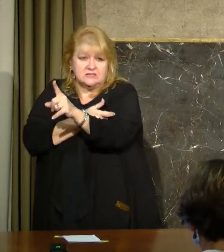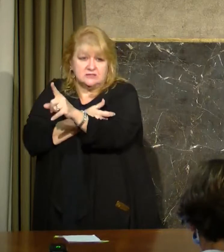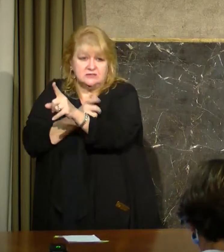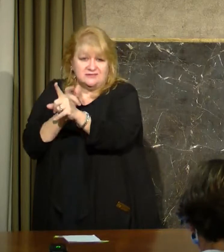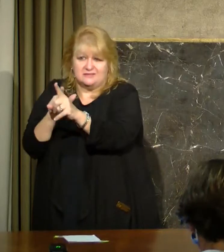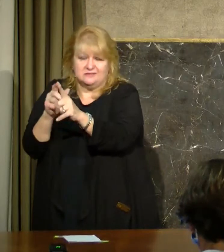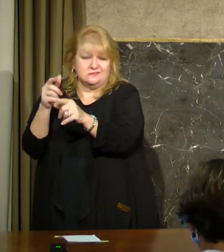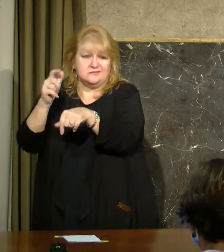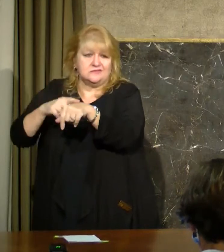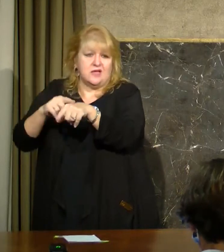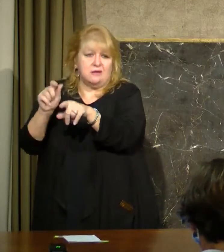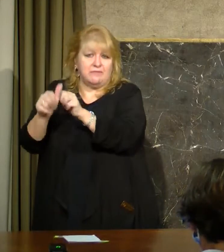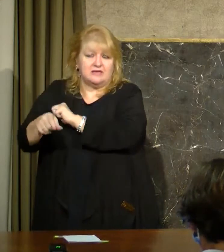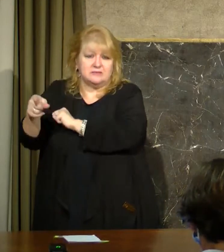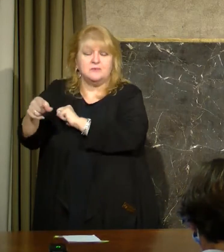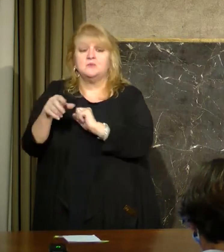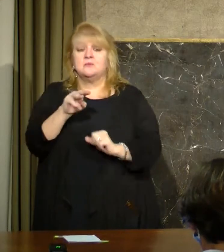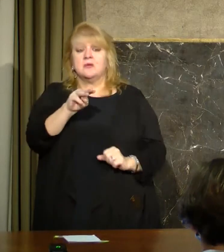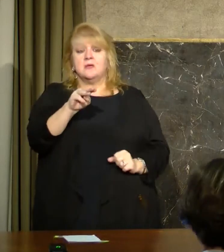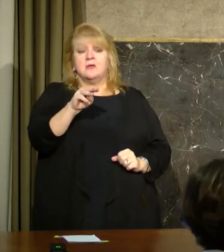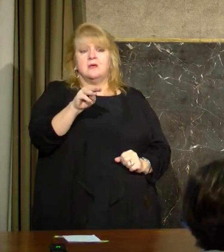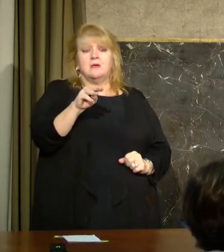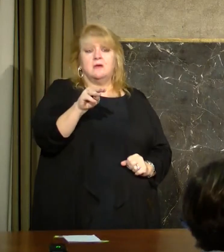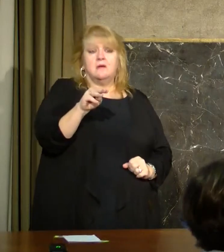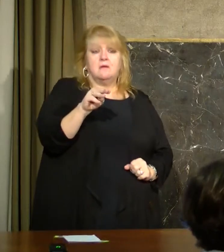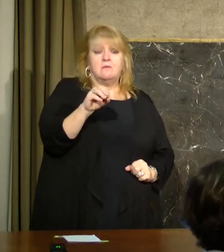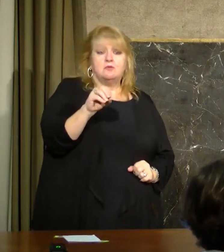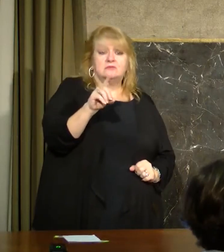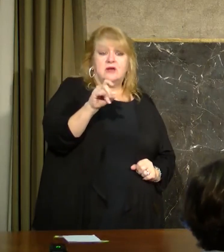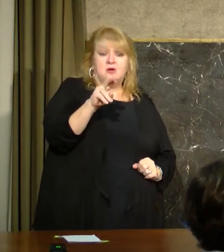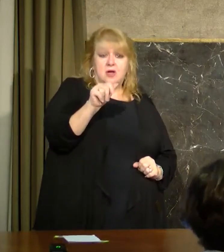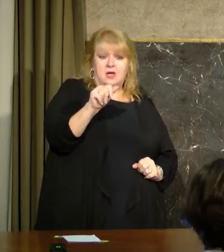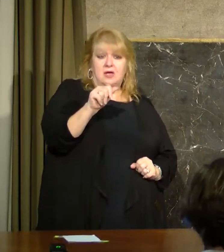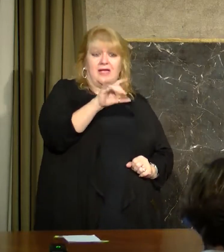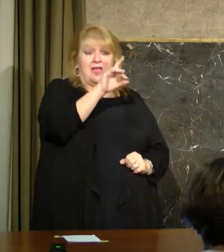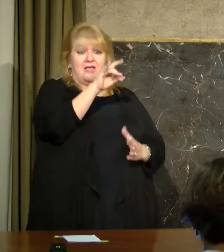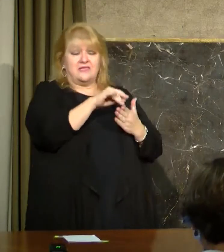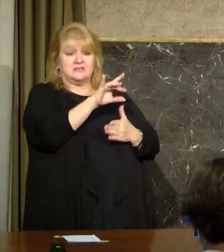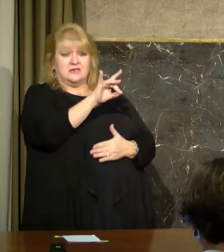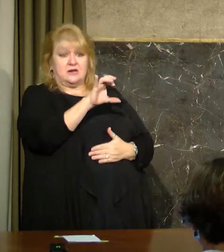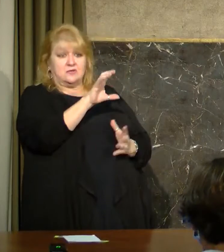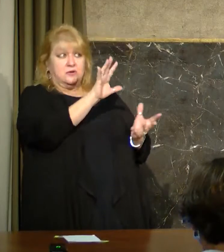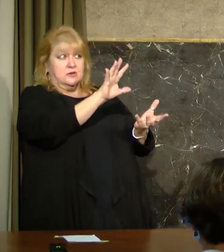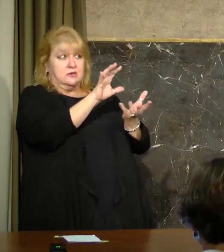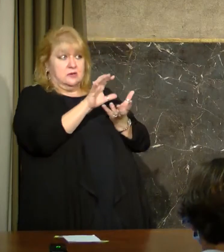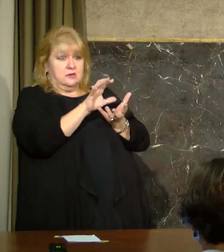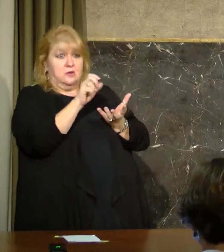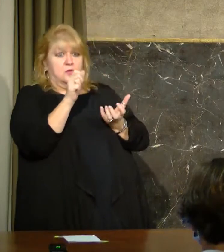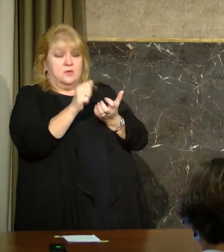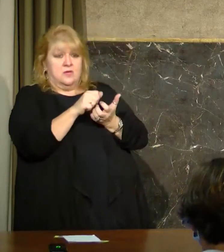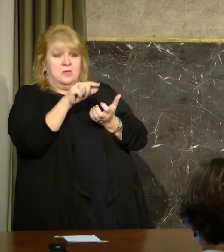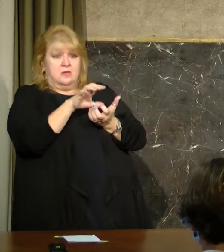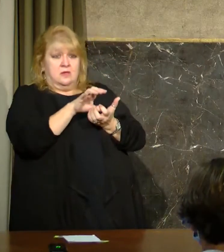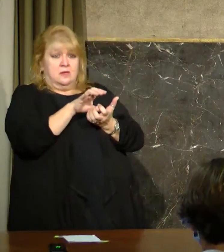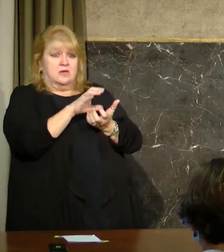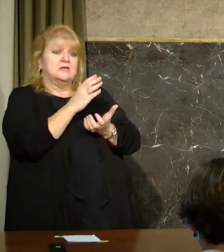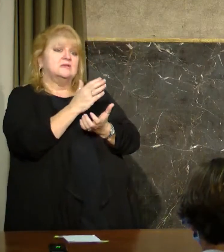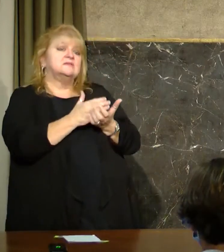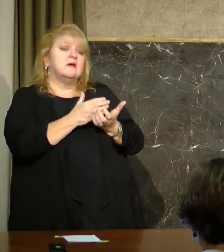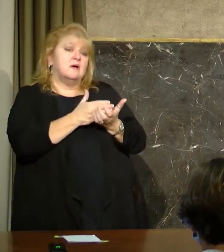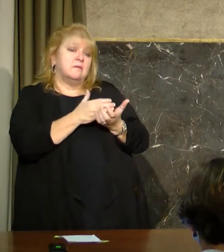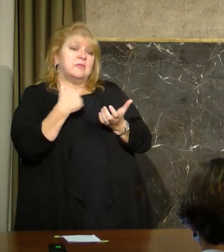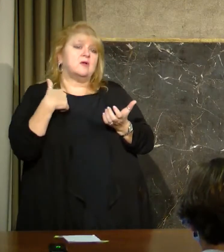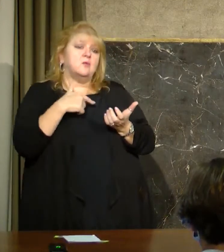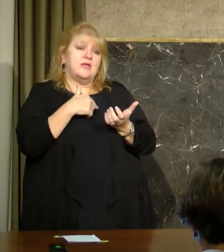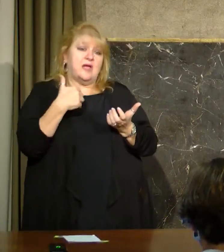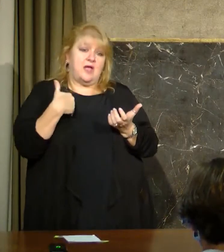For the Moderna doses, so there's 8,800 that's coming in new. We're going to combine that with some amount that